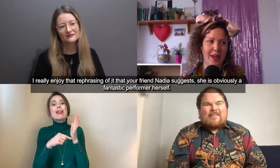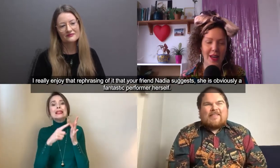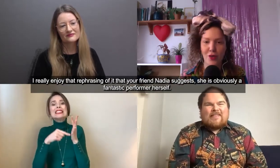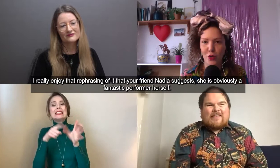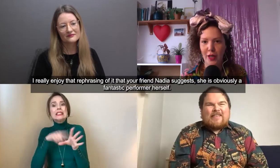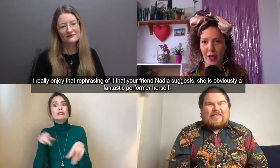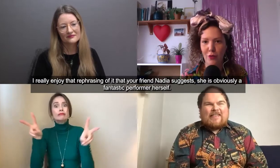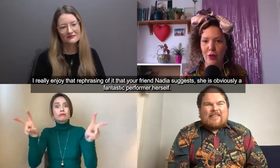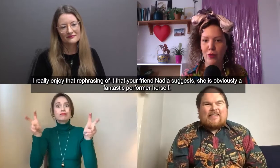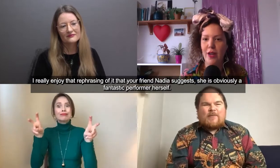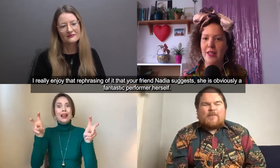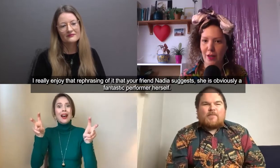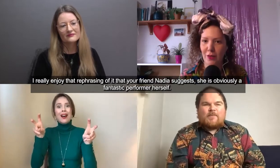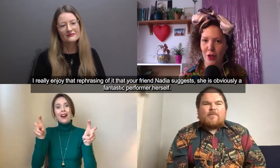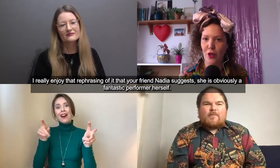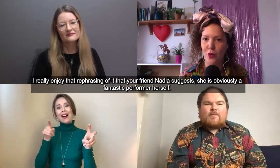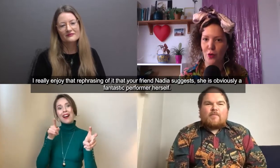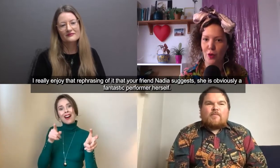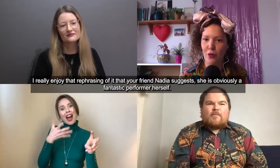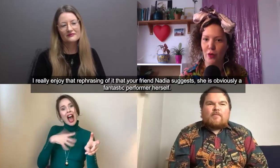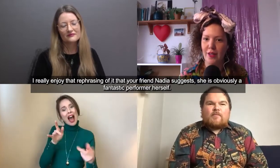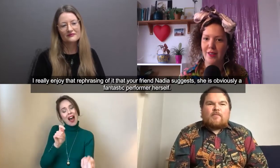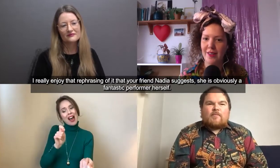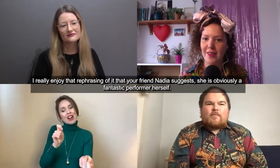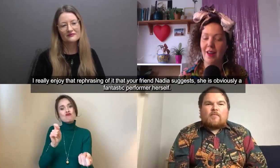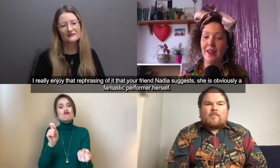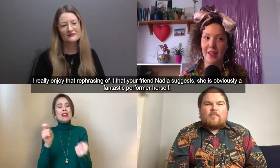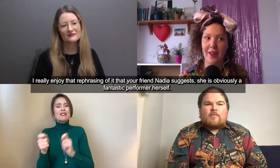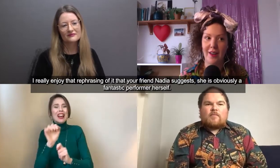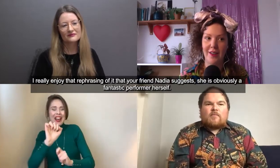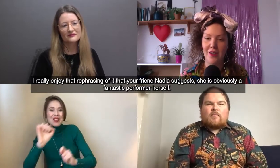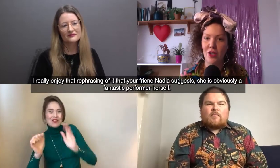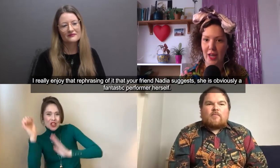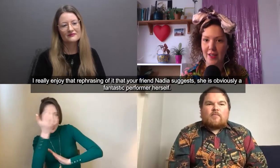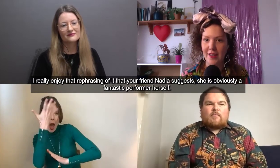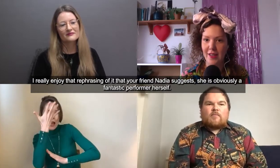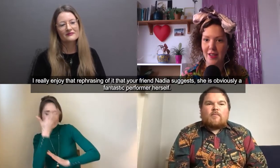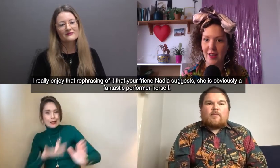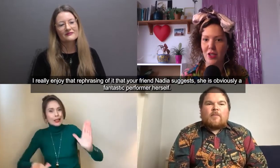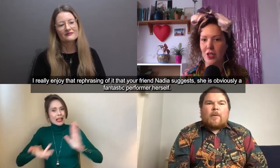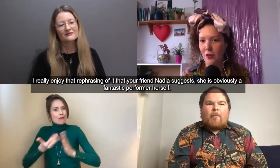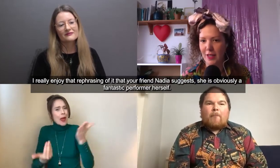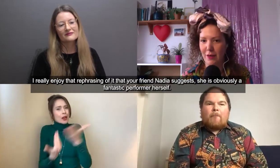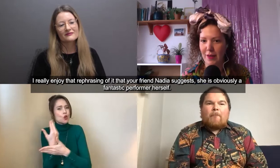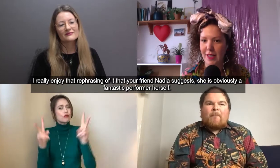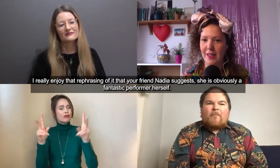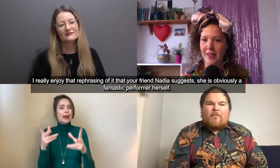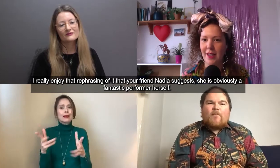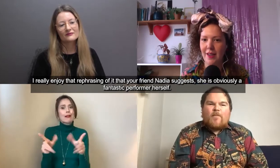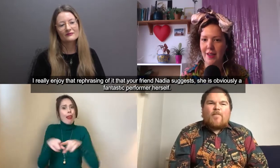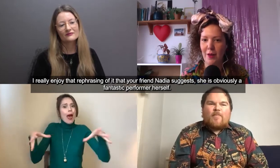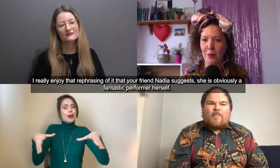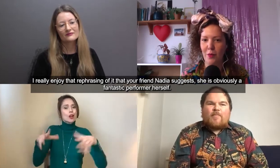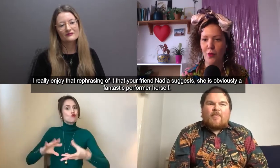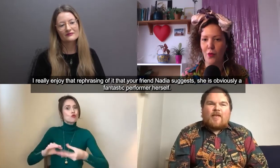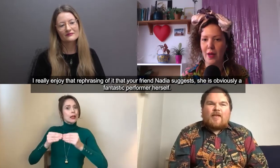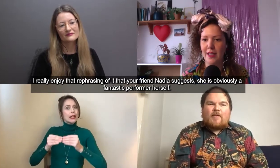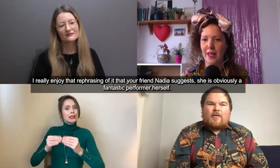enjoy that rephrasing of it that your friend Nadia suggests she's obviously a fantastic um performer herself